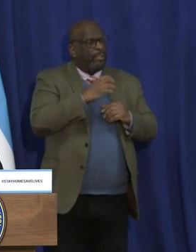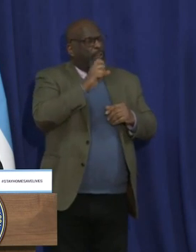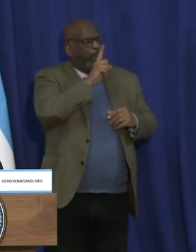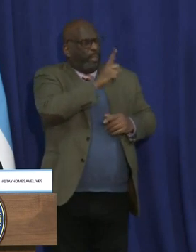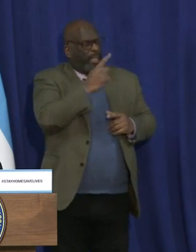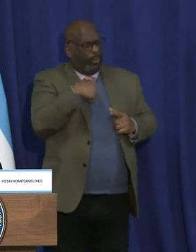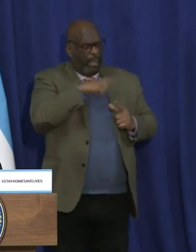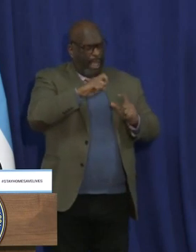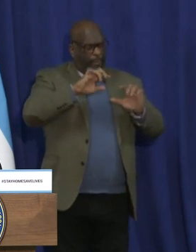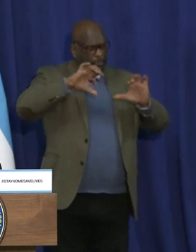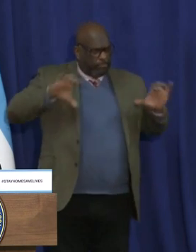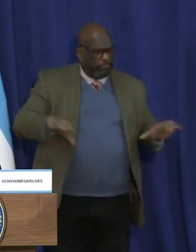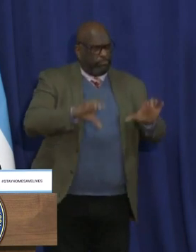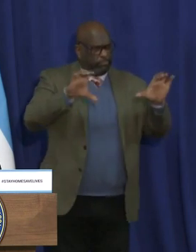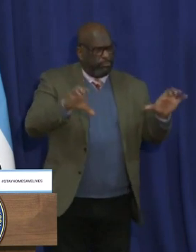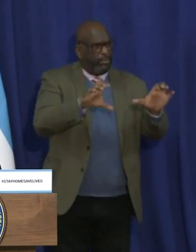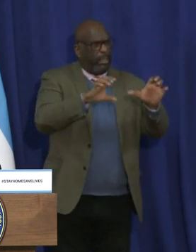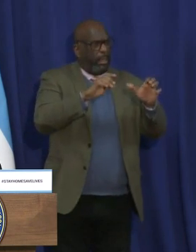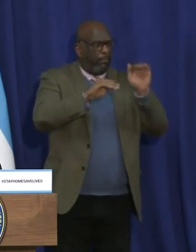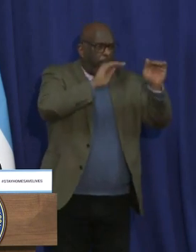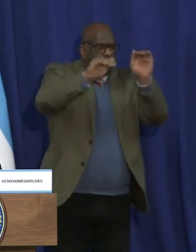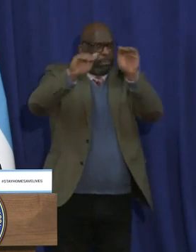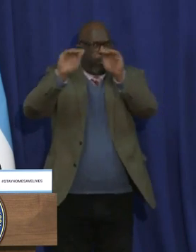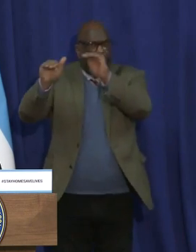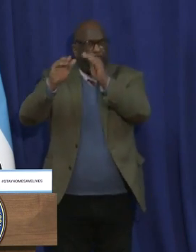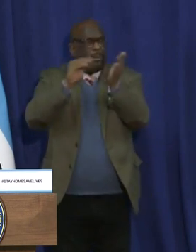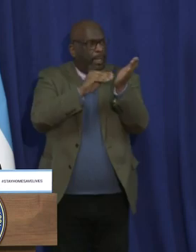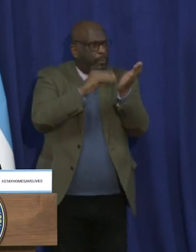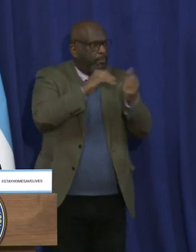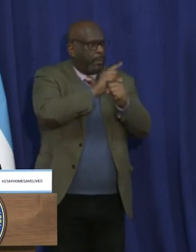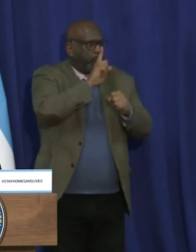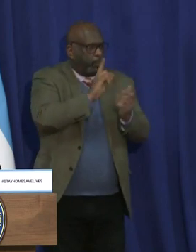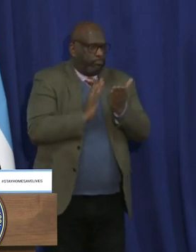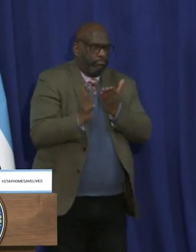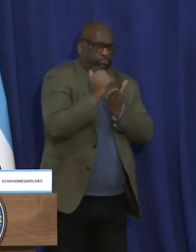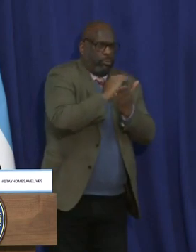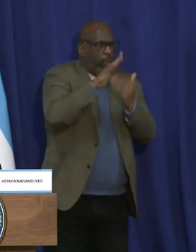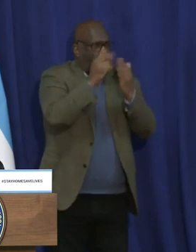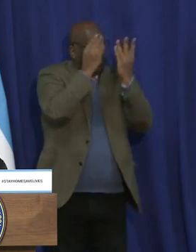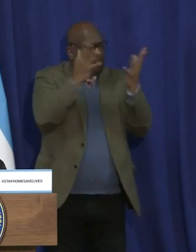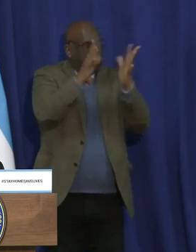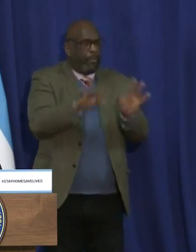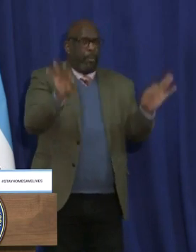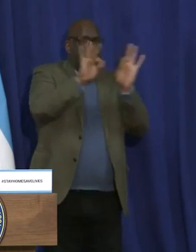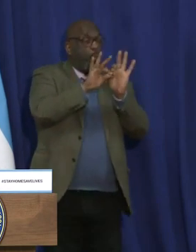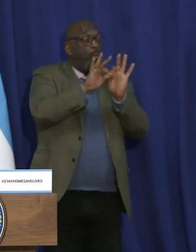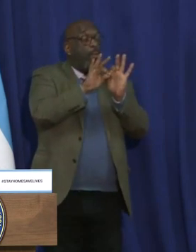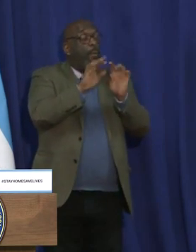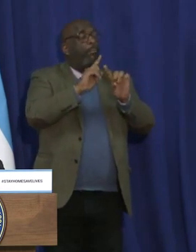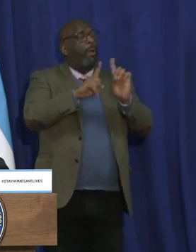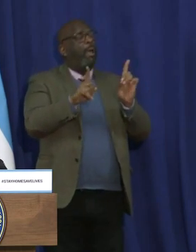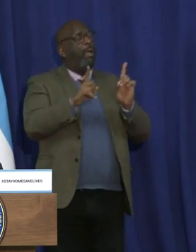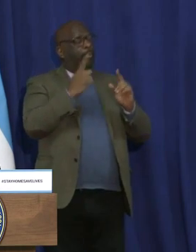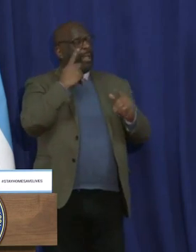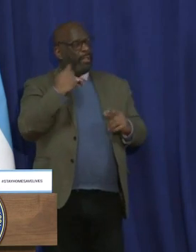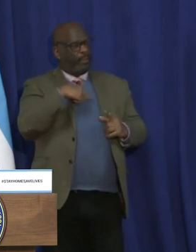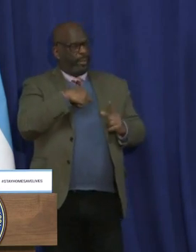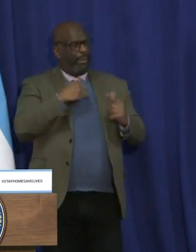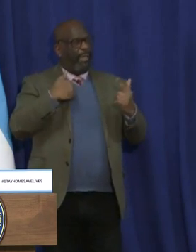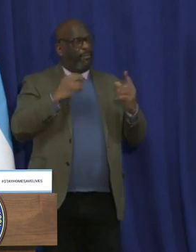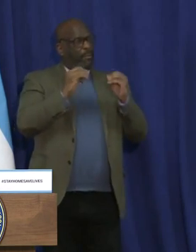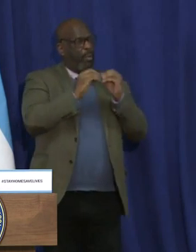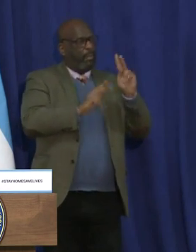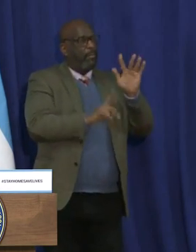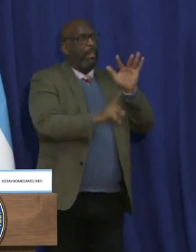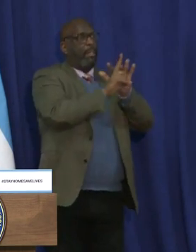to press providers to make sure that we're getting this important information, but the fact that we are getting more people coming